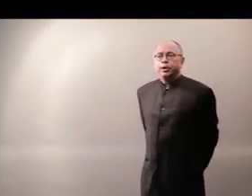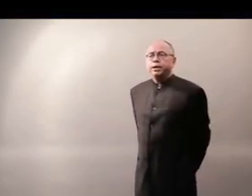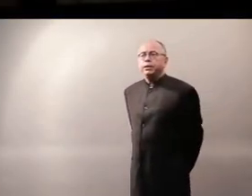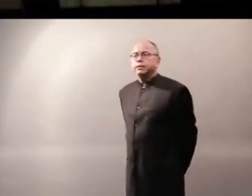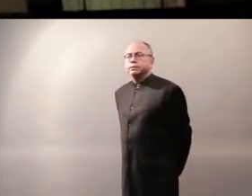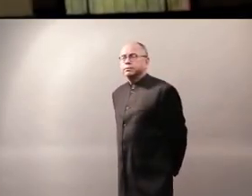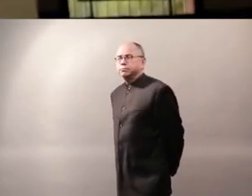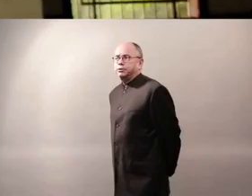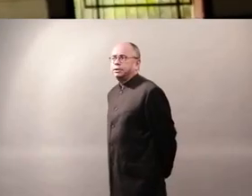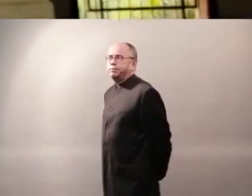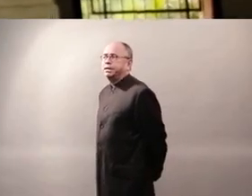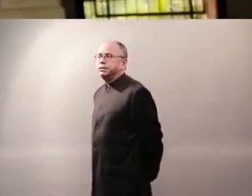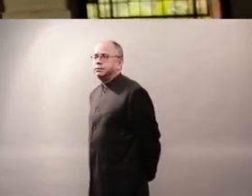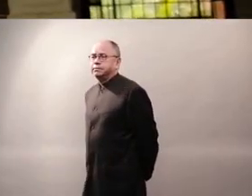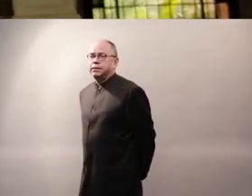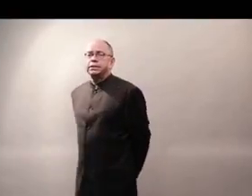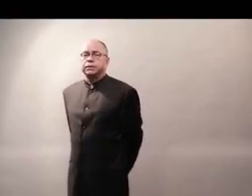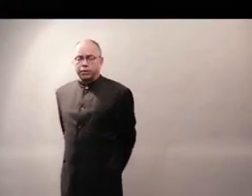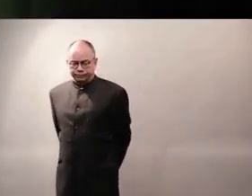Hui, to the Tibetans, and so on.